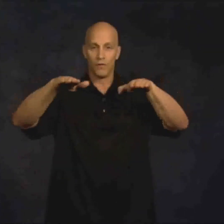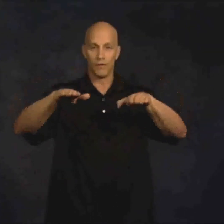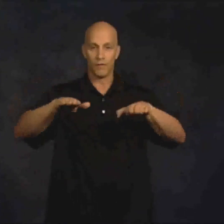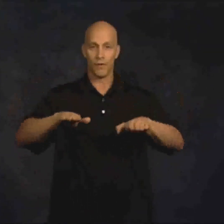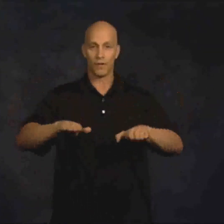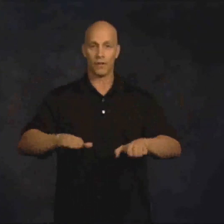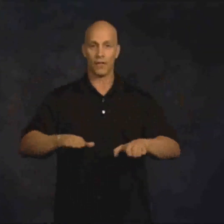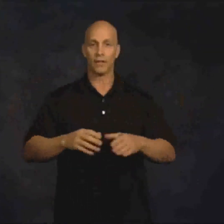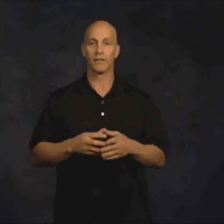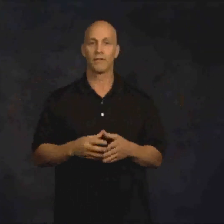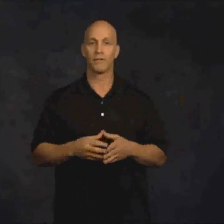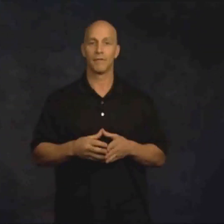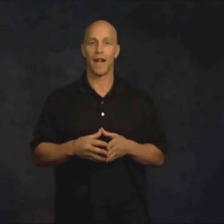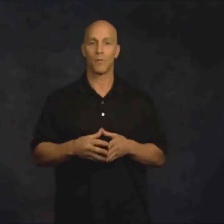vertically downward.